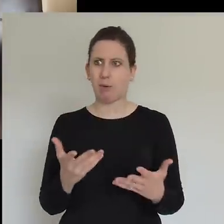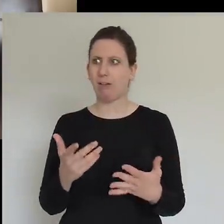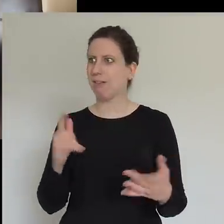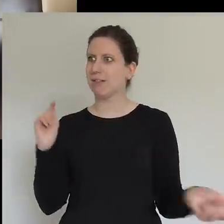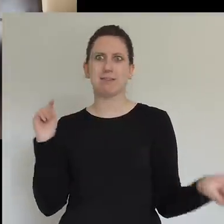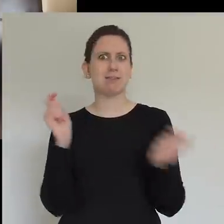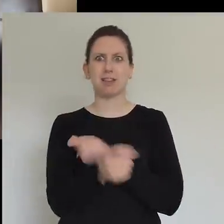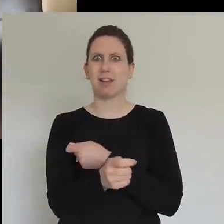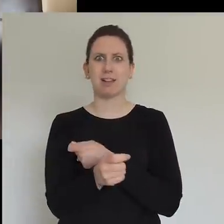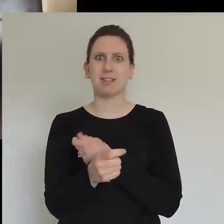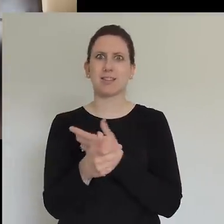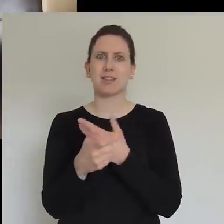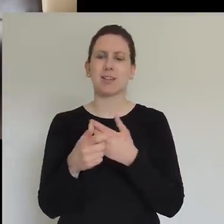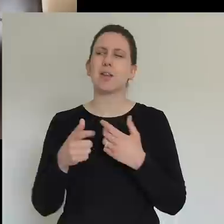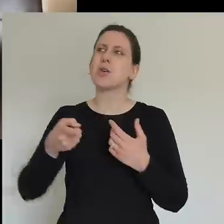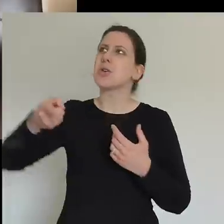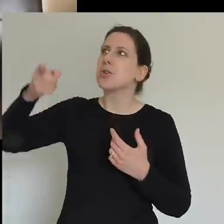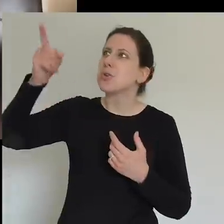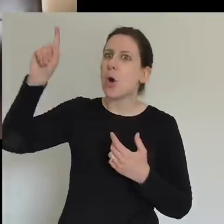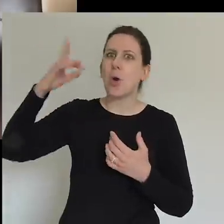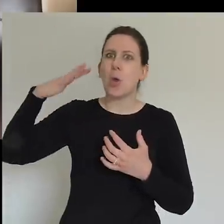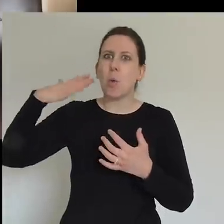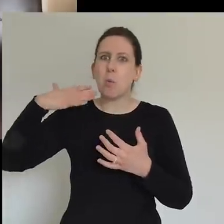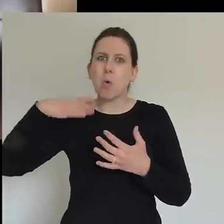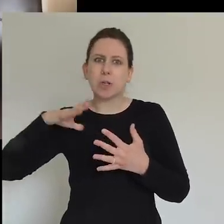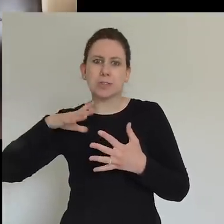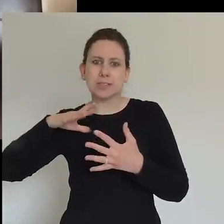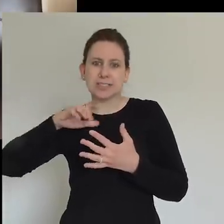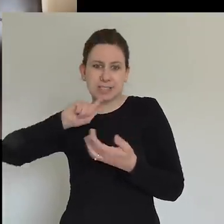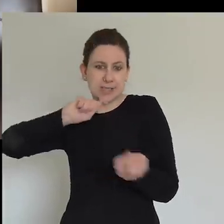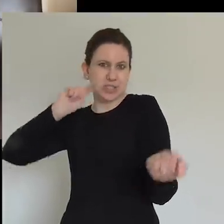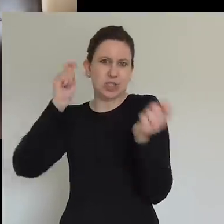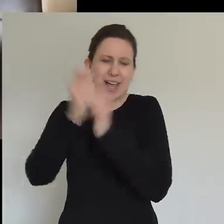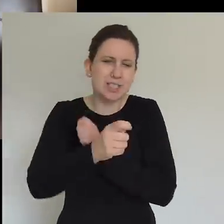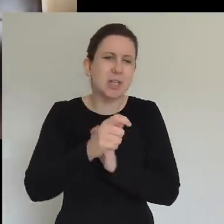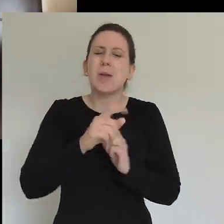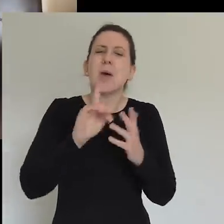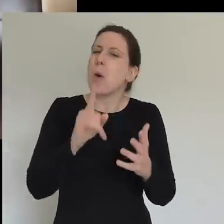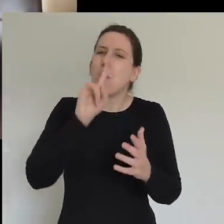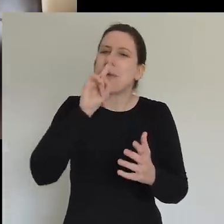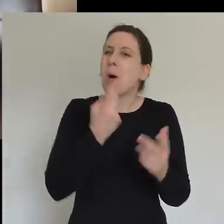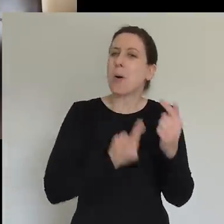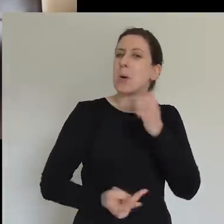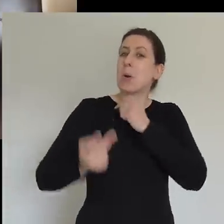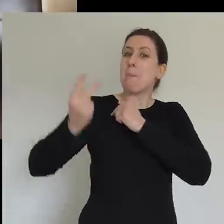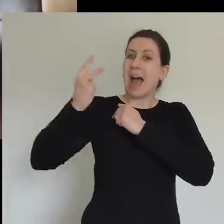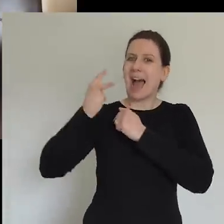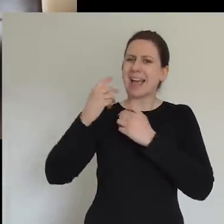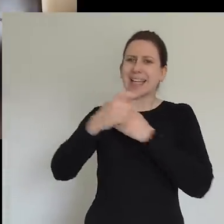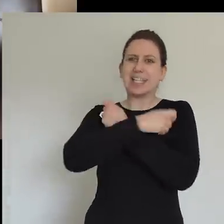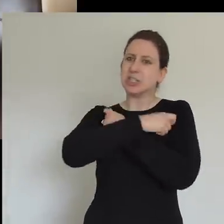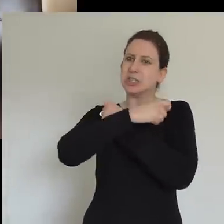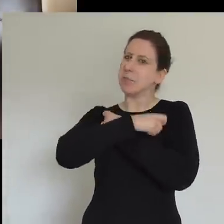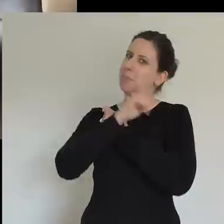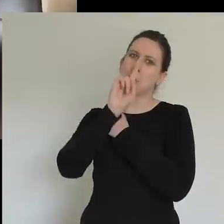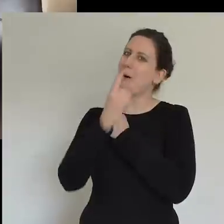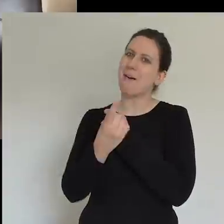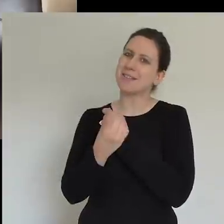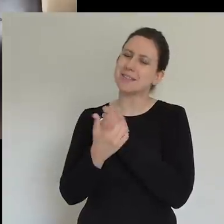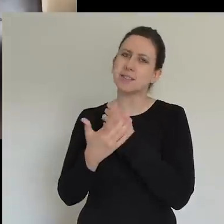thing. You know, we can't return to Egypt, can we, in a sense? We're headed for a promised land, and there's something new that's being